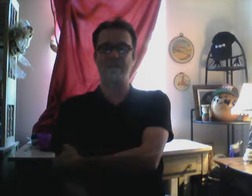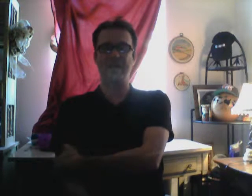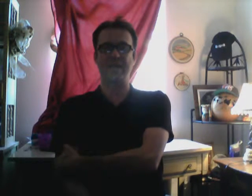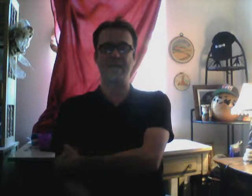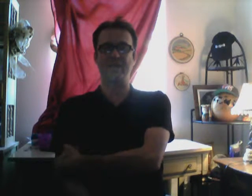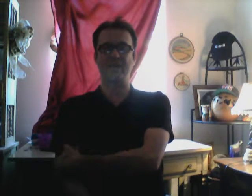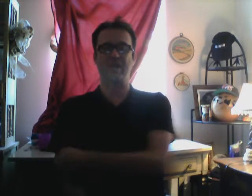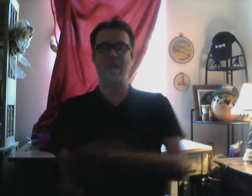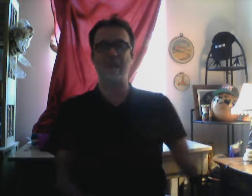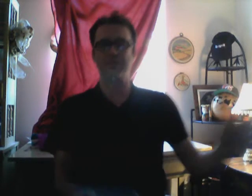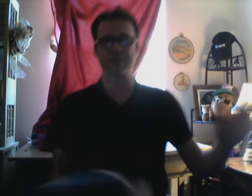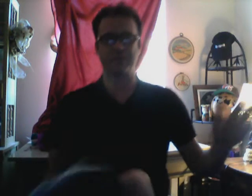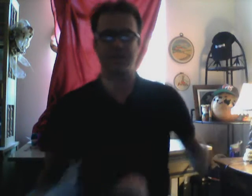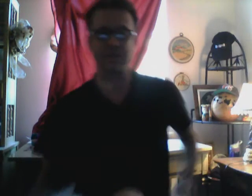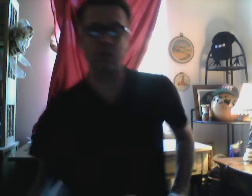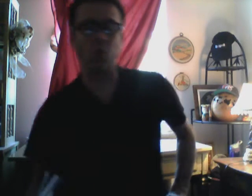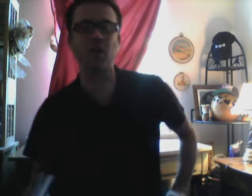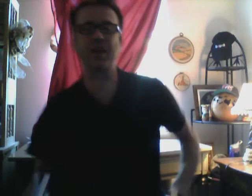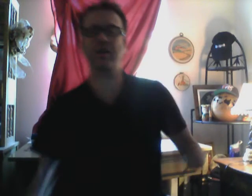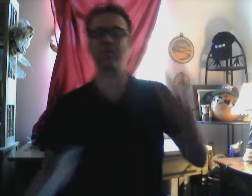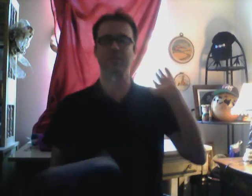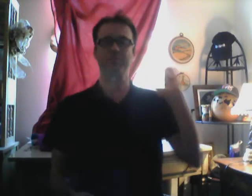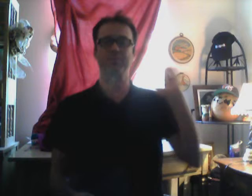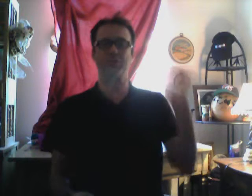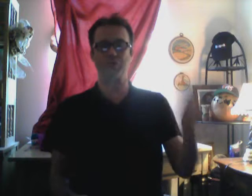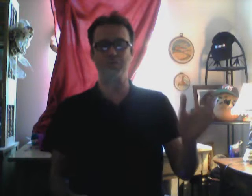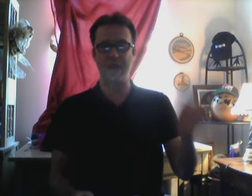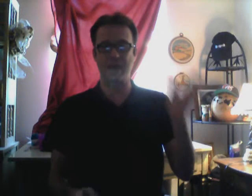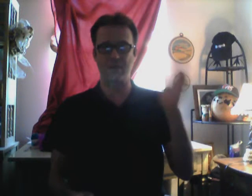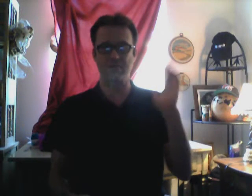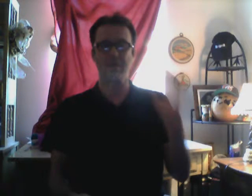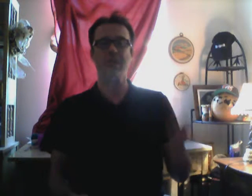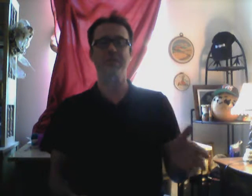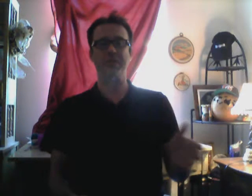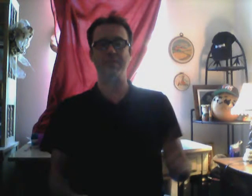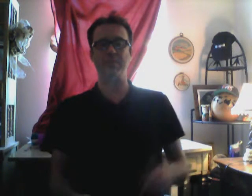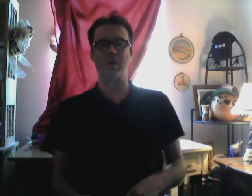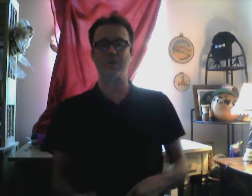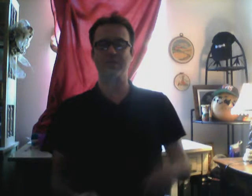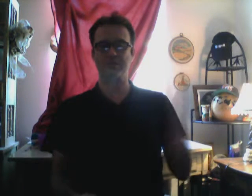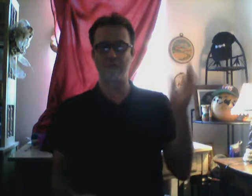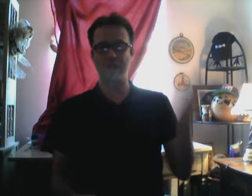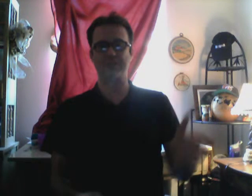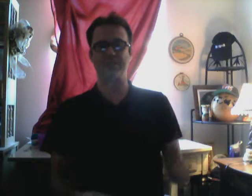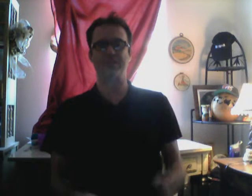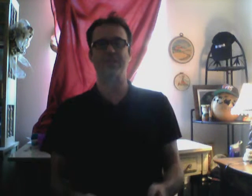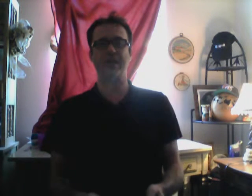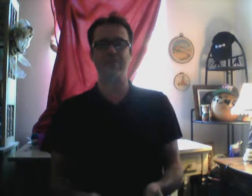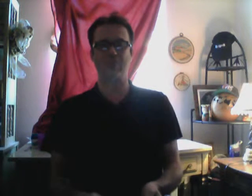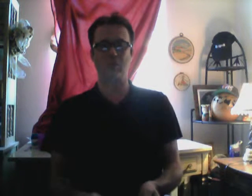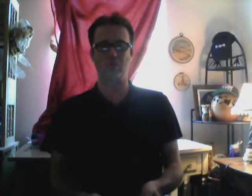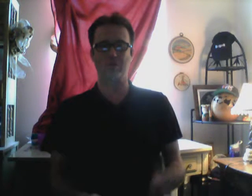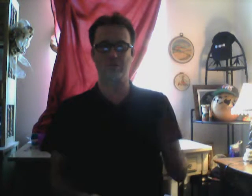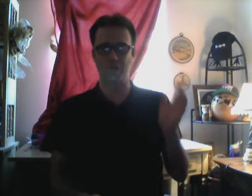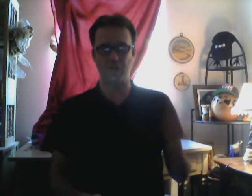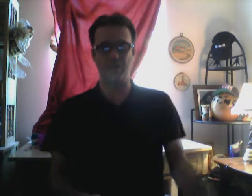know, I can't even get everything. They want, they are some Jew down. St. Bart's thrashing. Skateboard. Cheap.